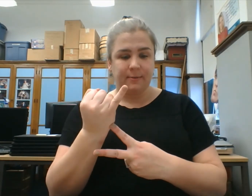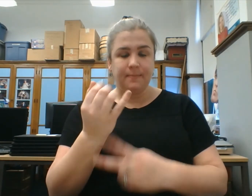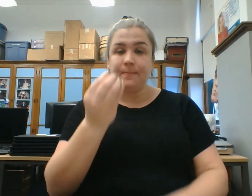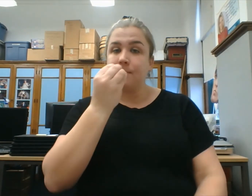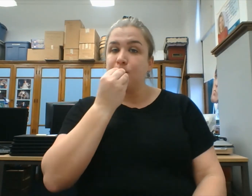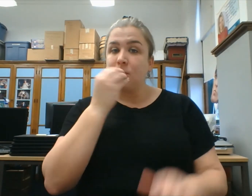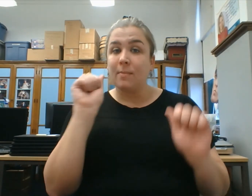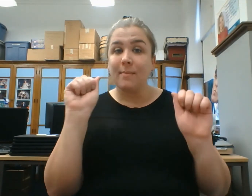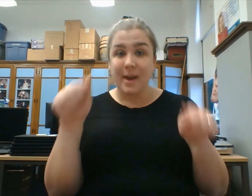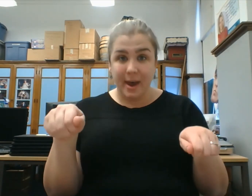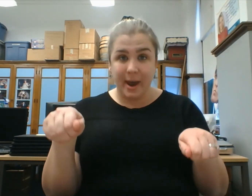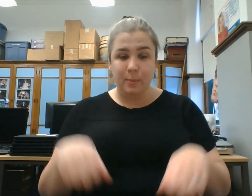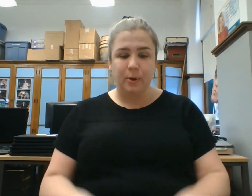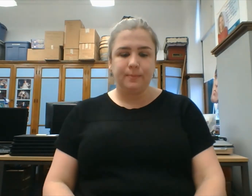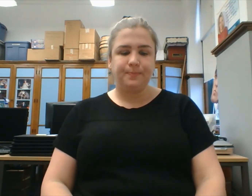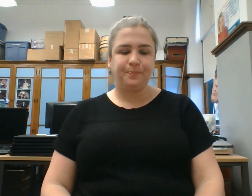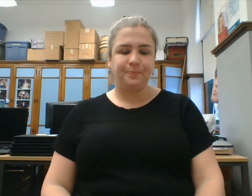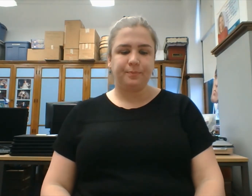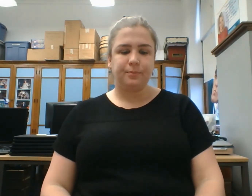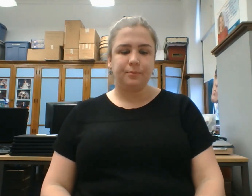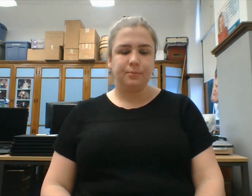Adjective 2.